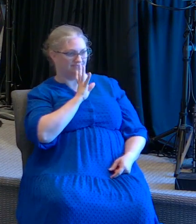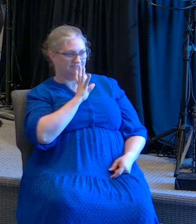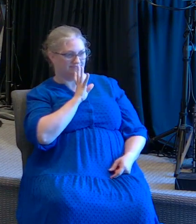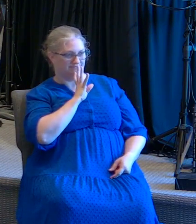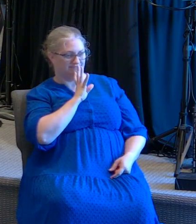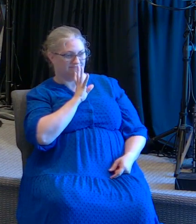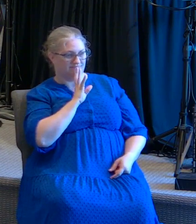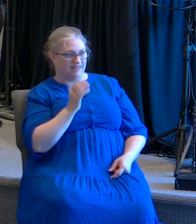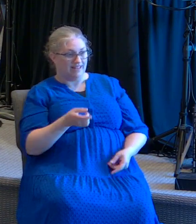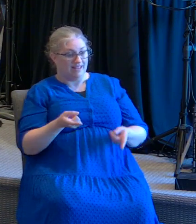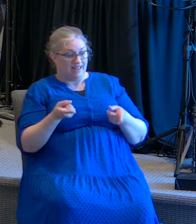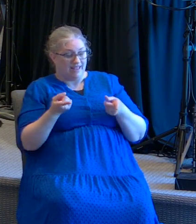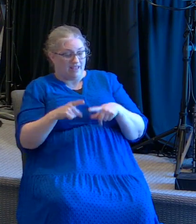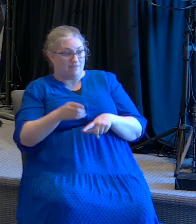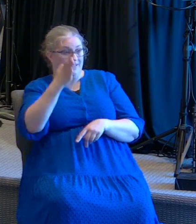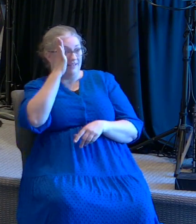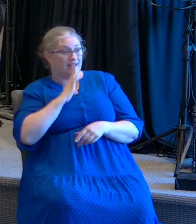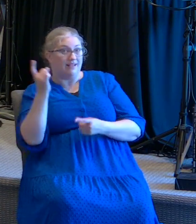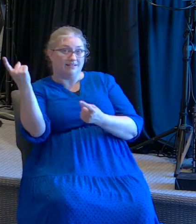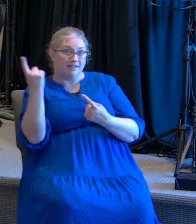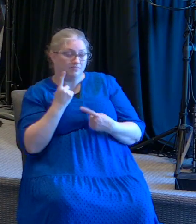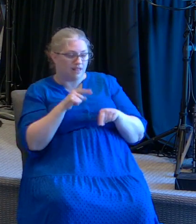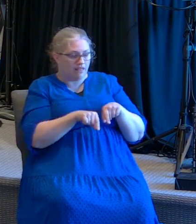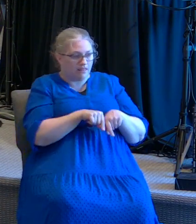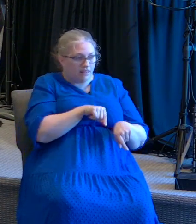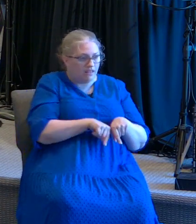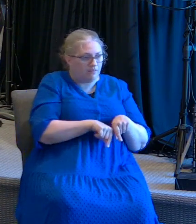when God comes the lame shall walk